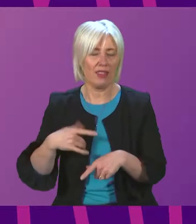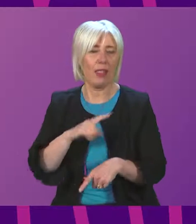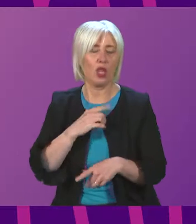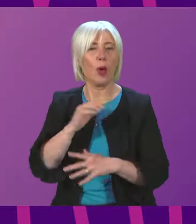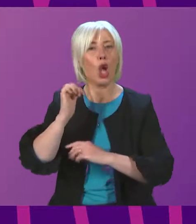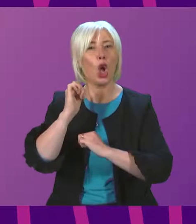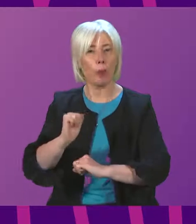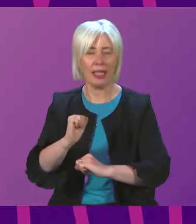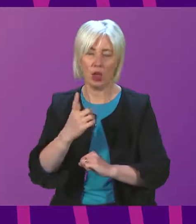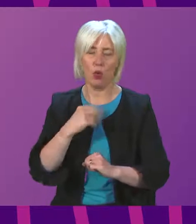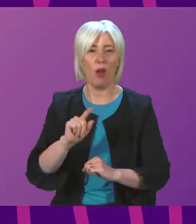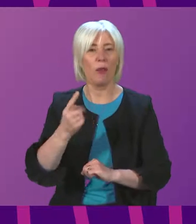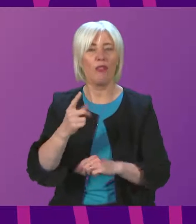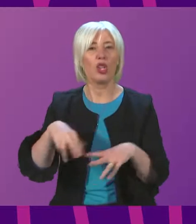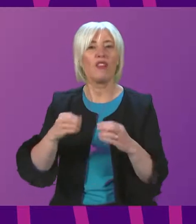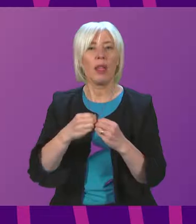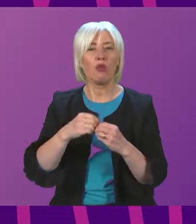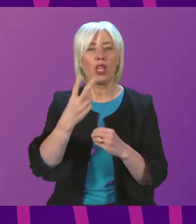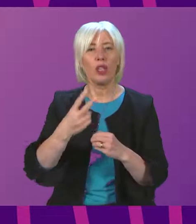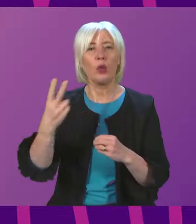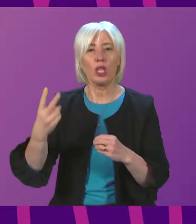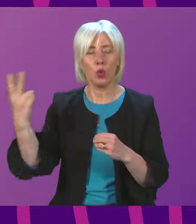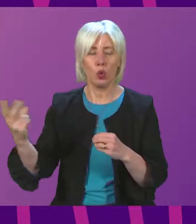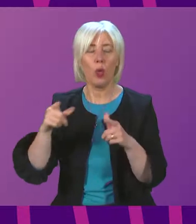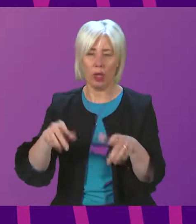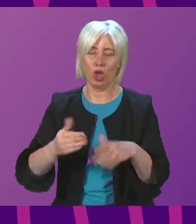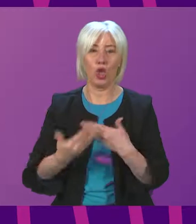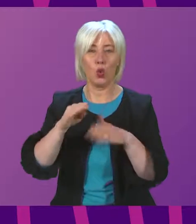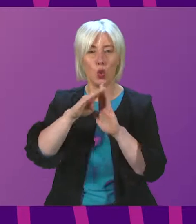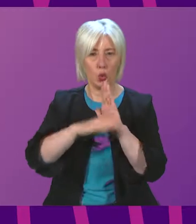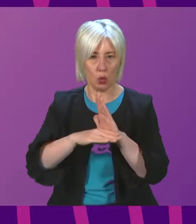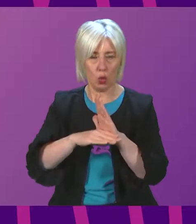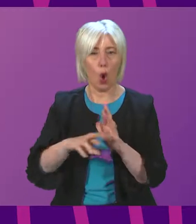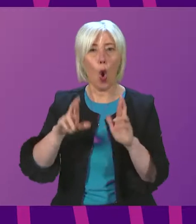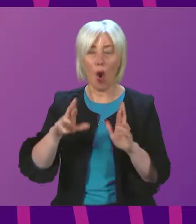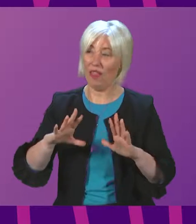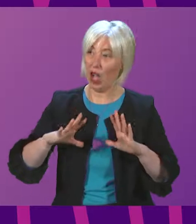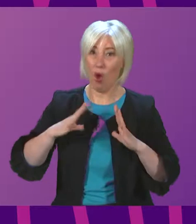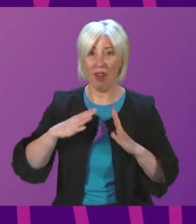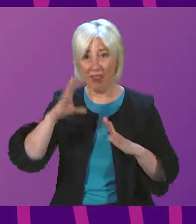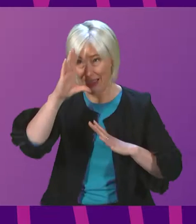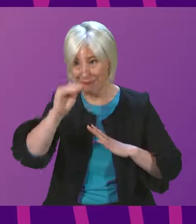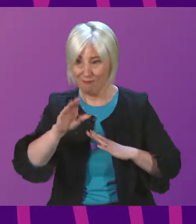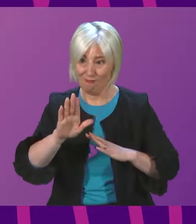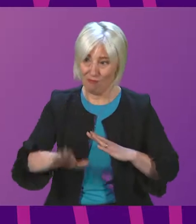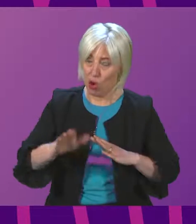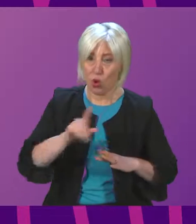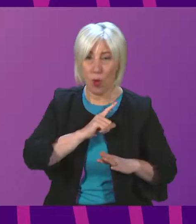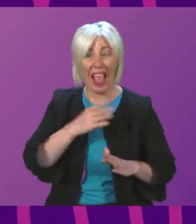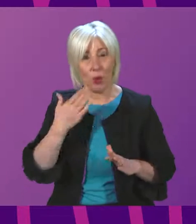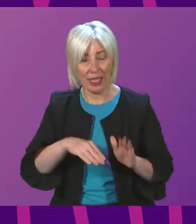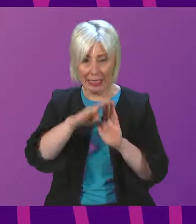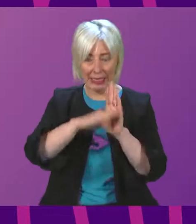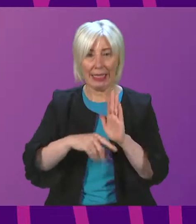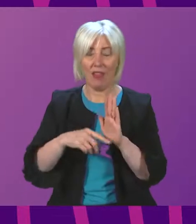standards from 1 February 2022. I hope I've already provided reassurance as to the need for these measures to improve fire